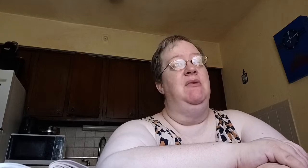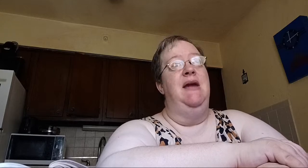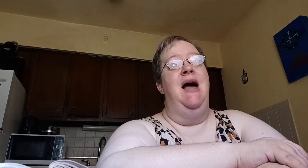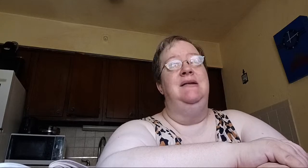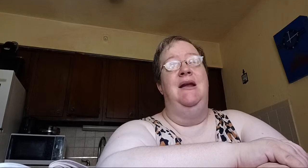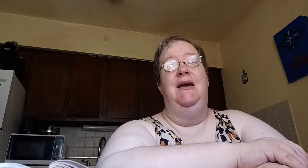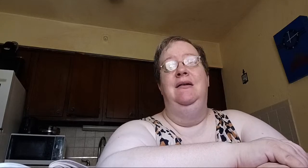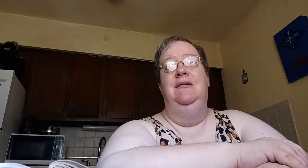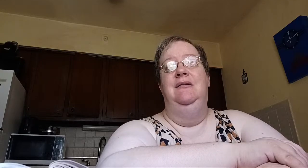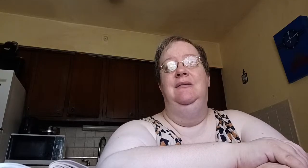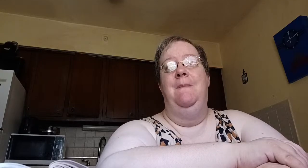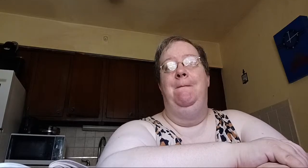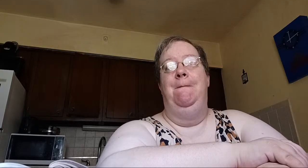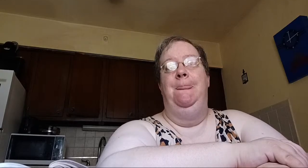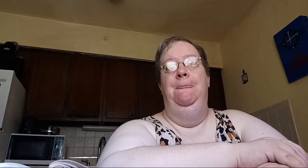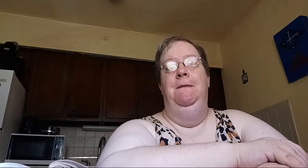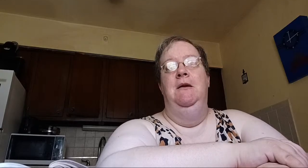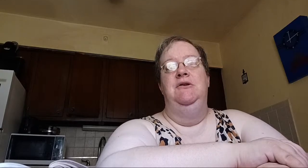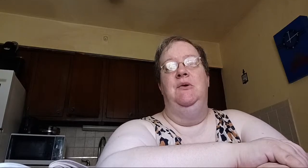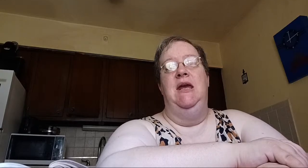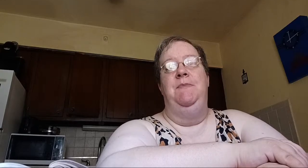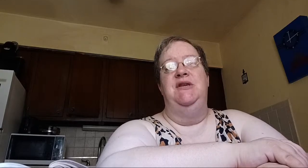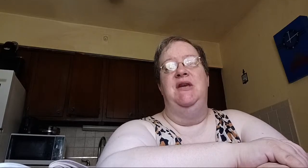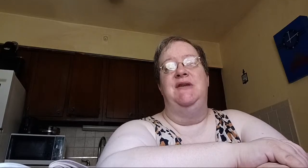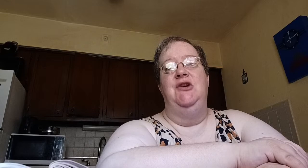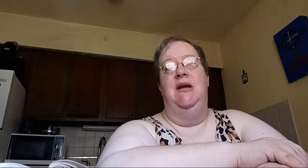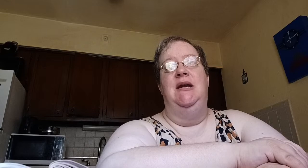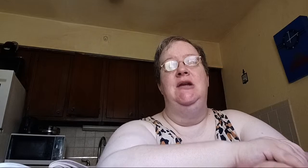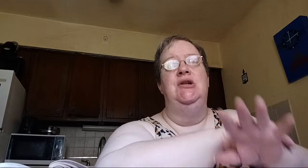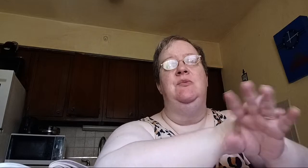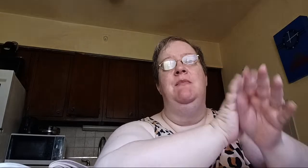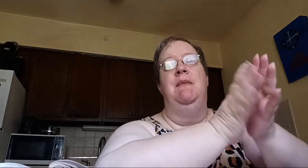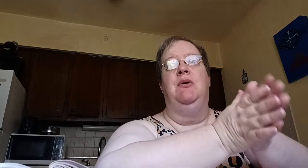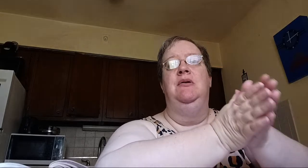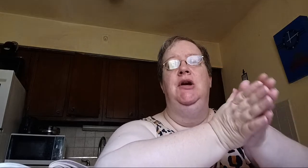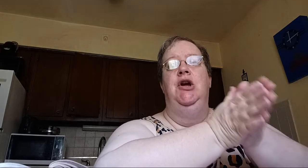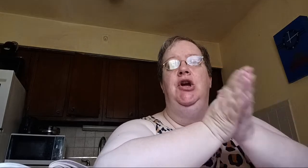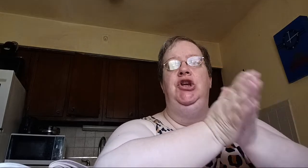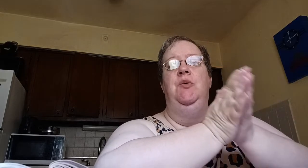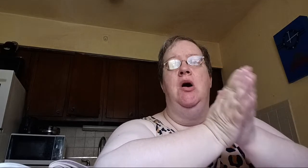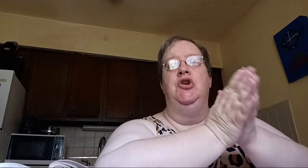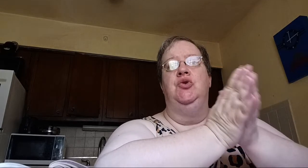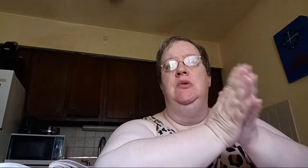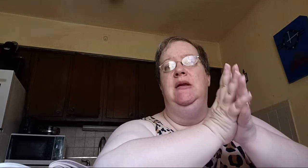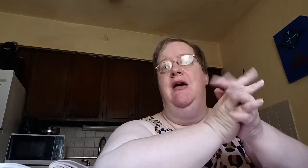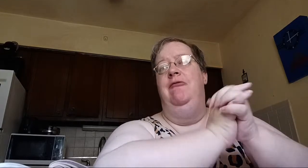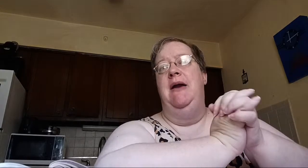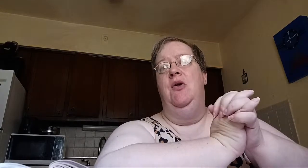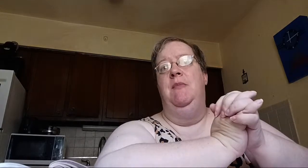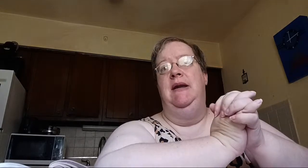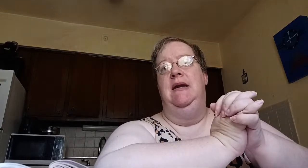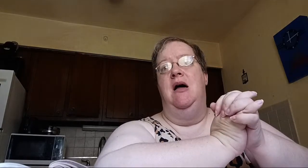hot today. So keep yourselves hydrated. And just remember, you are truly loved by an almighty God.